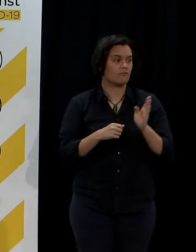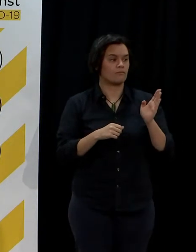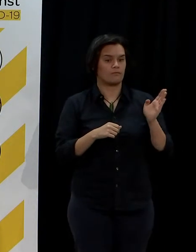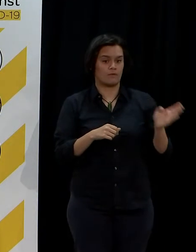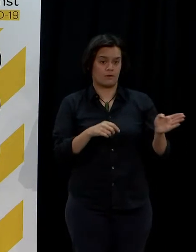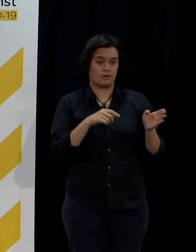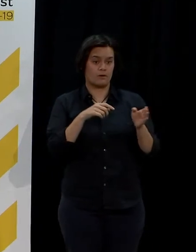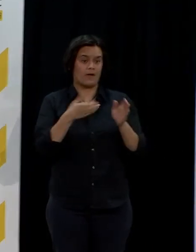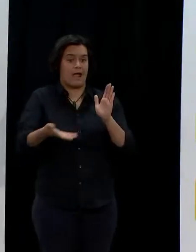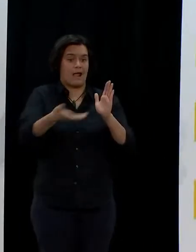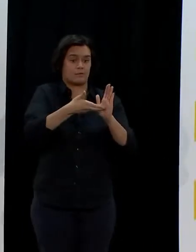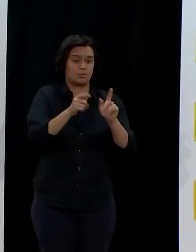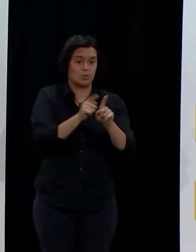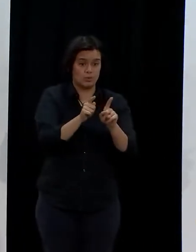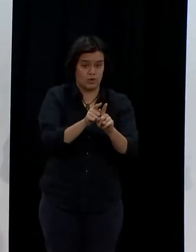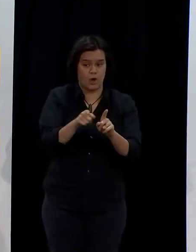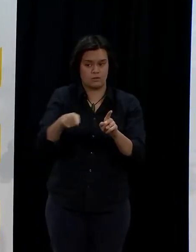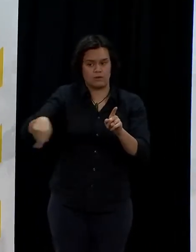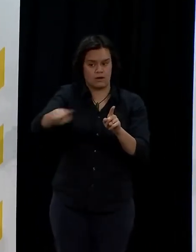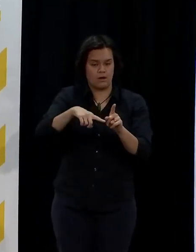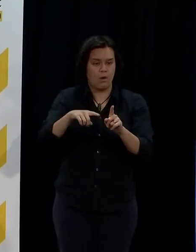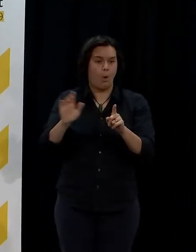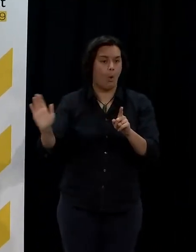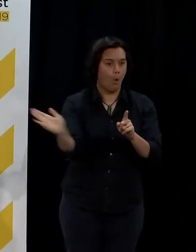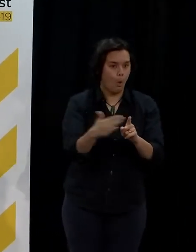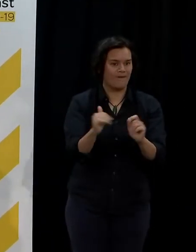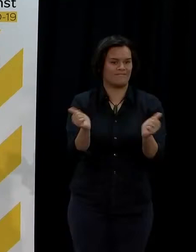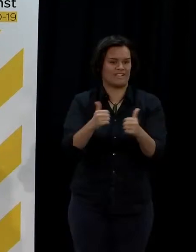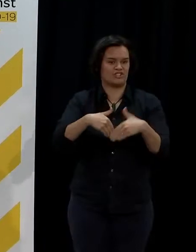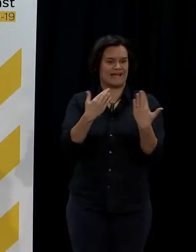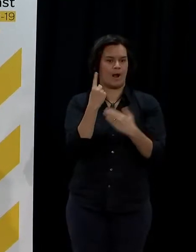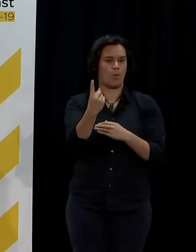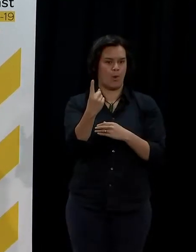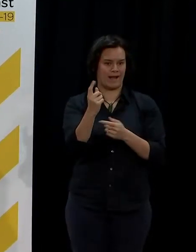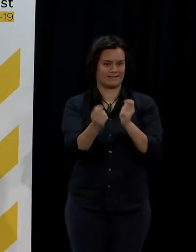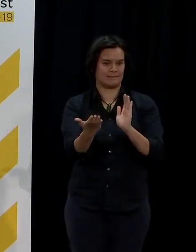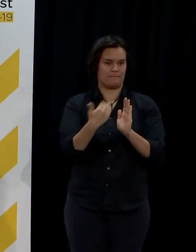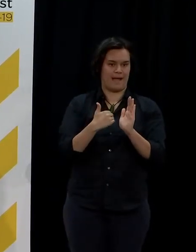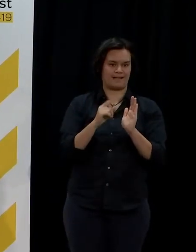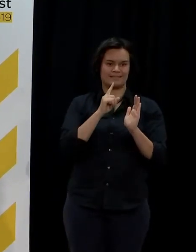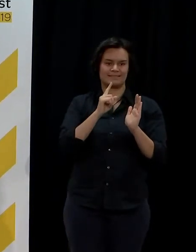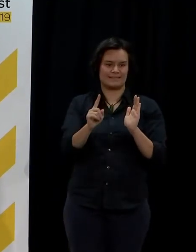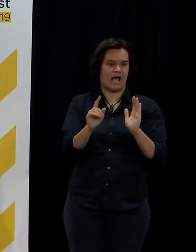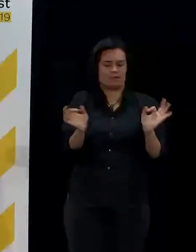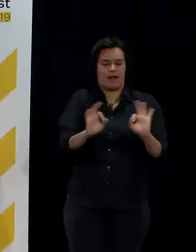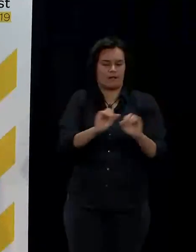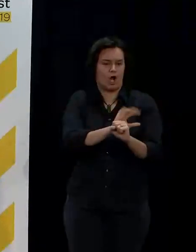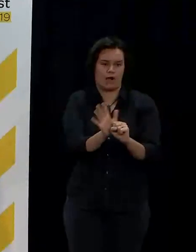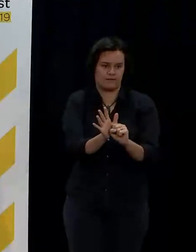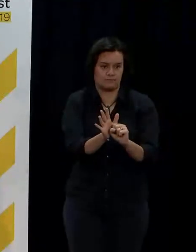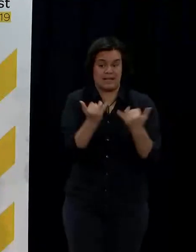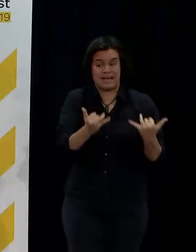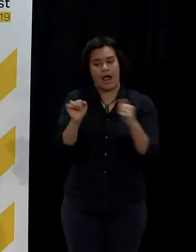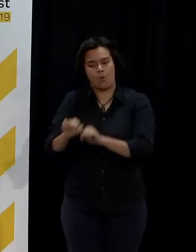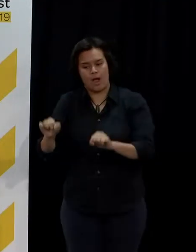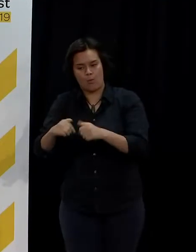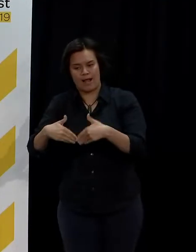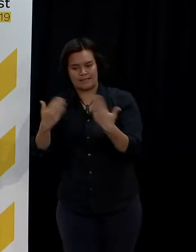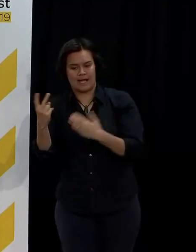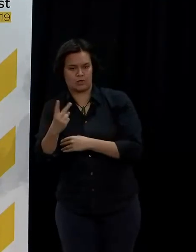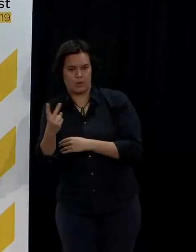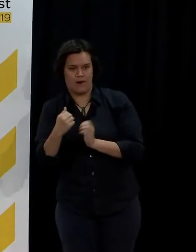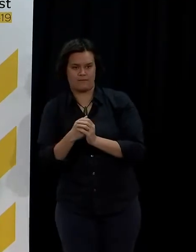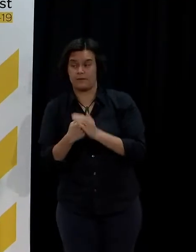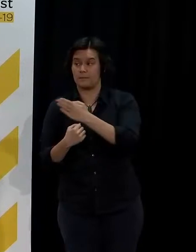had had a negative test initially. And how many of those 512 are still in proper isolation? Yes, so they've